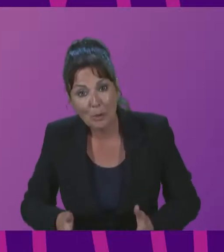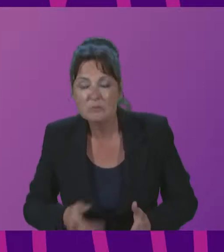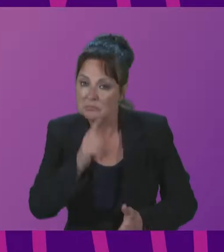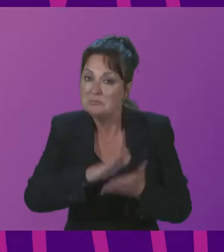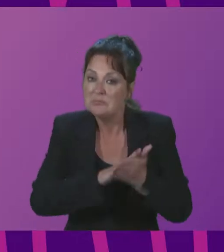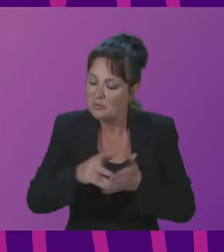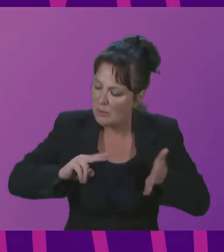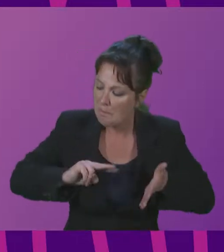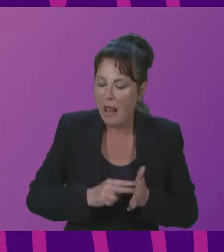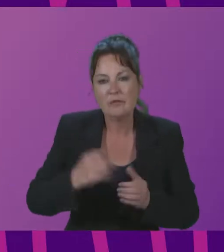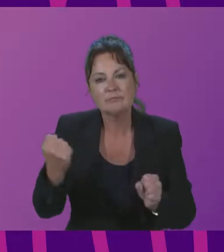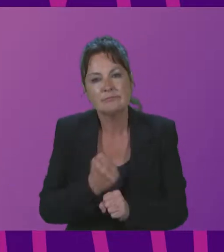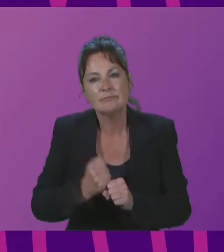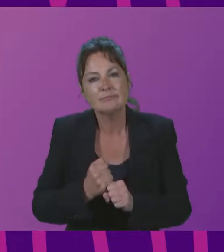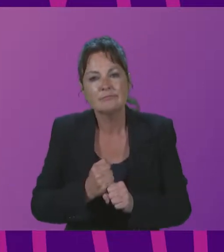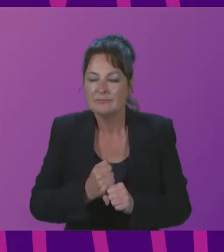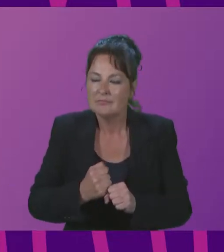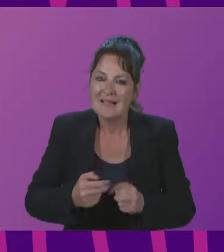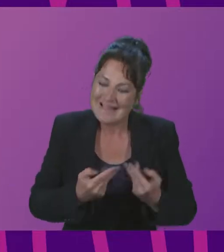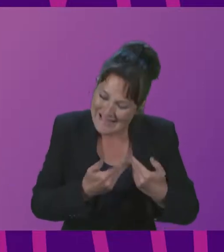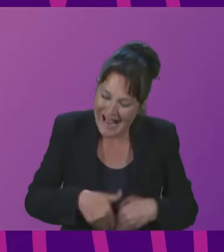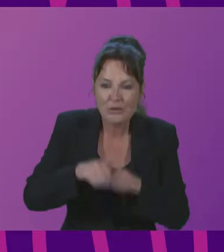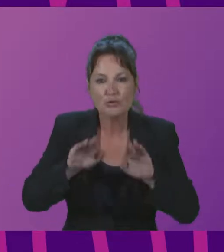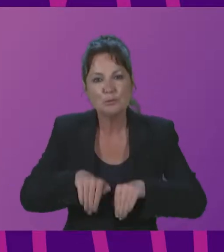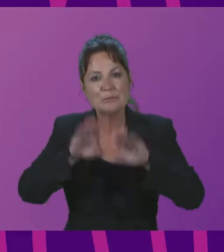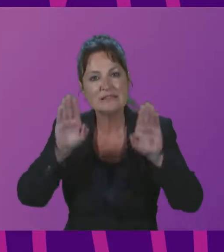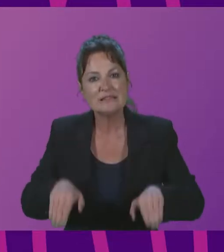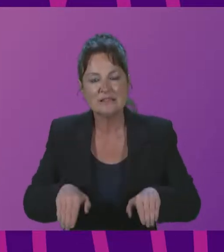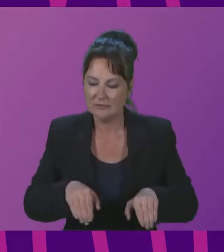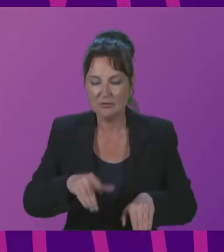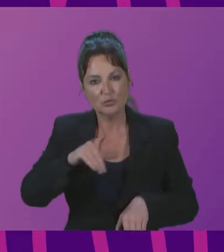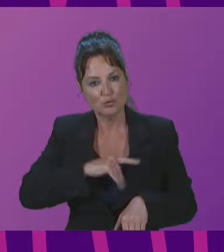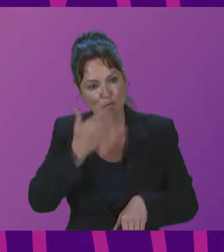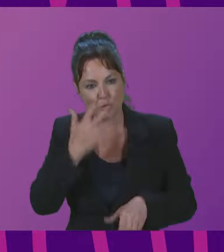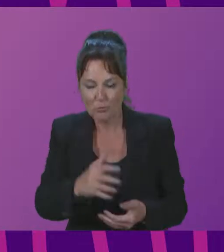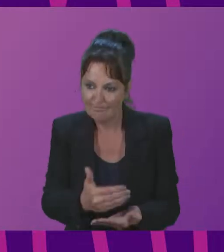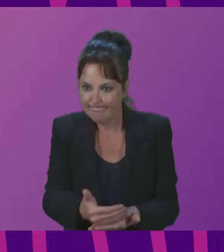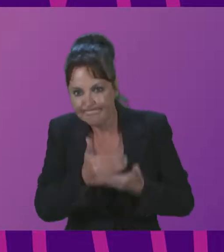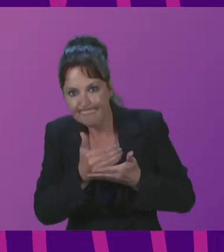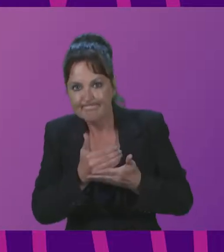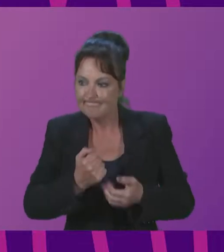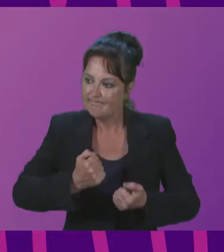to build a national museum as a part of preservation of our heritage.